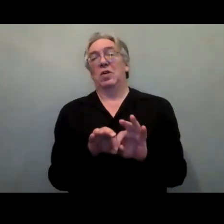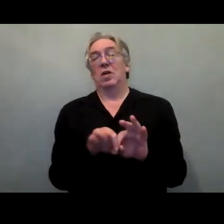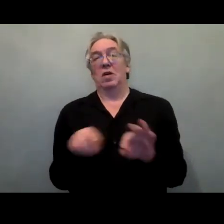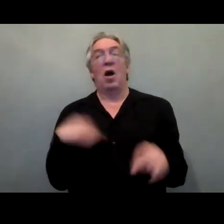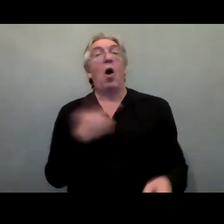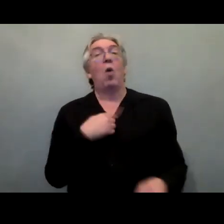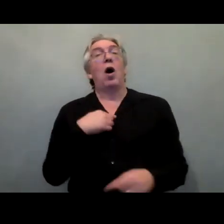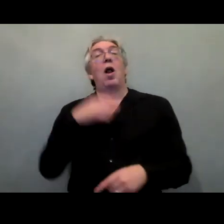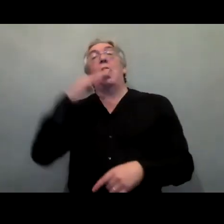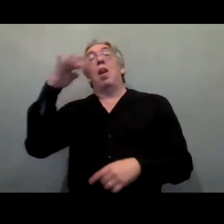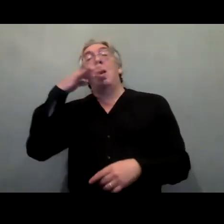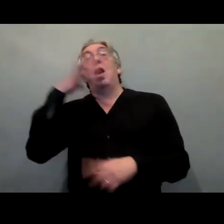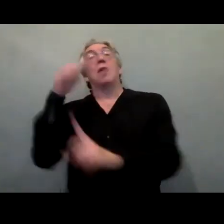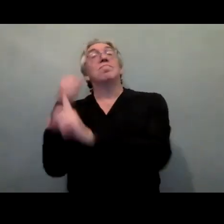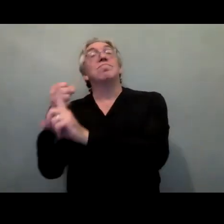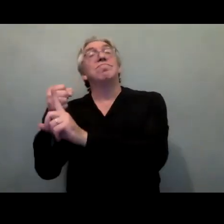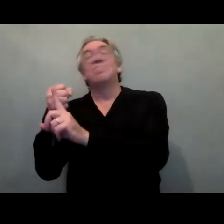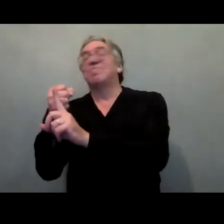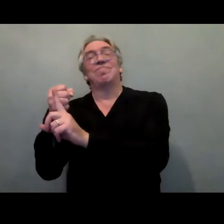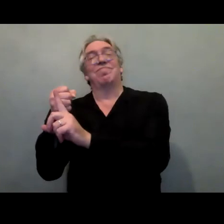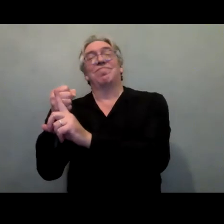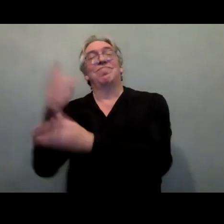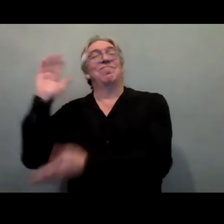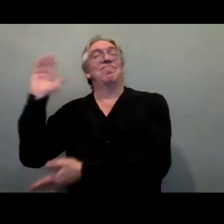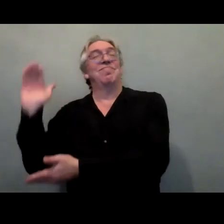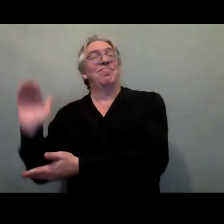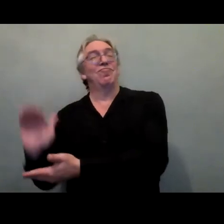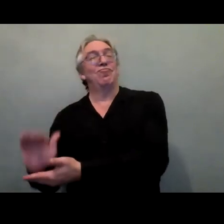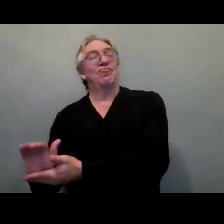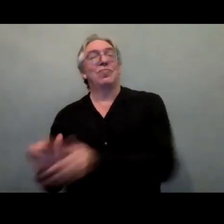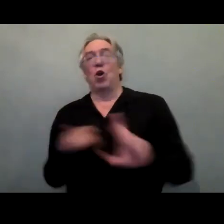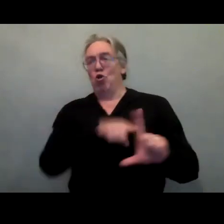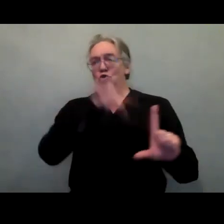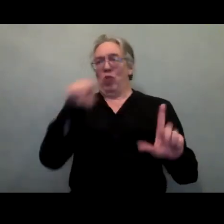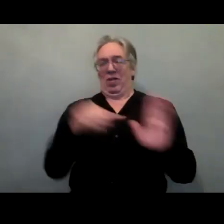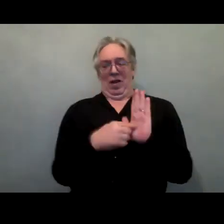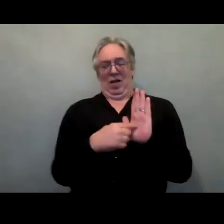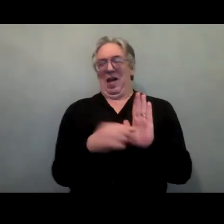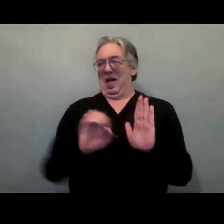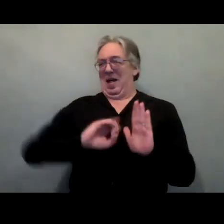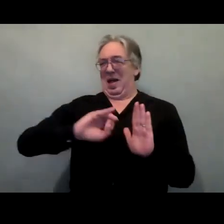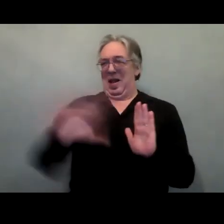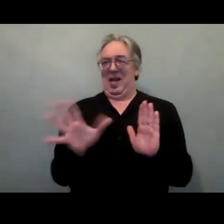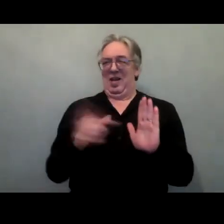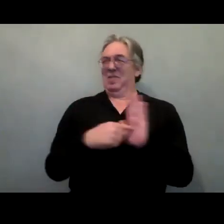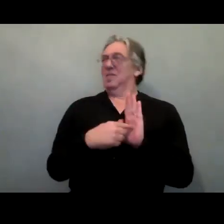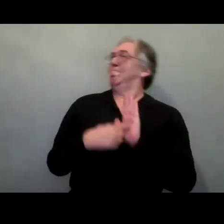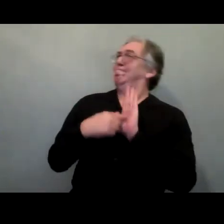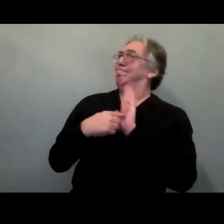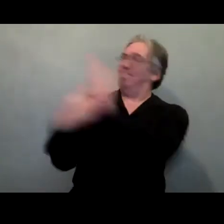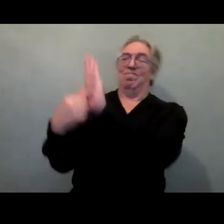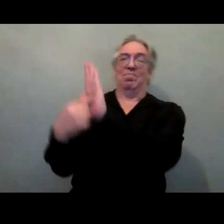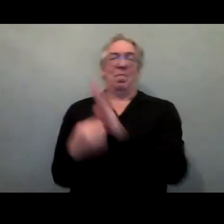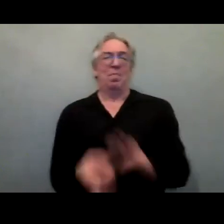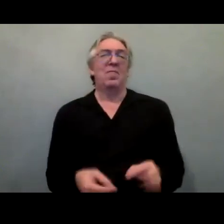when promoting the right of people with disabilities, data, it's a clear component, and it's a very important and relevant